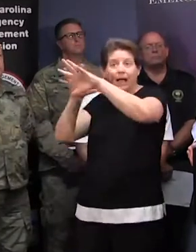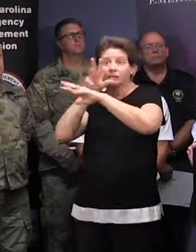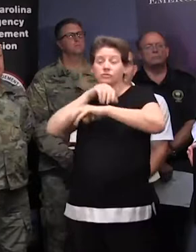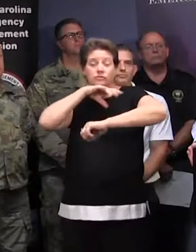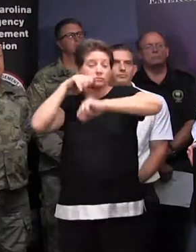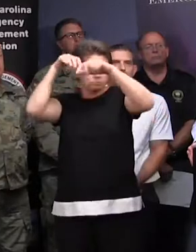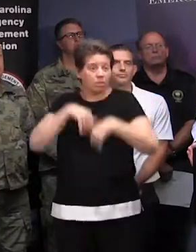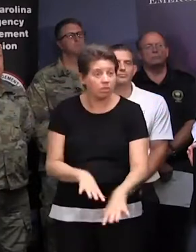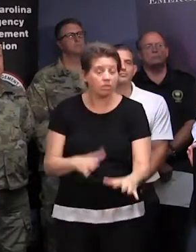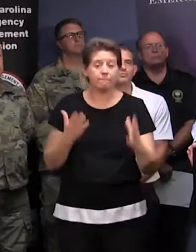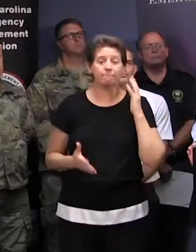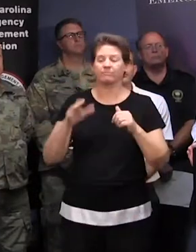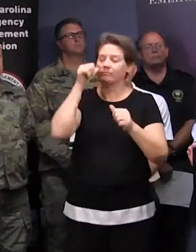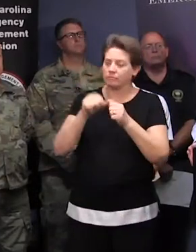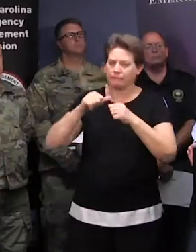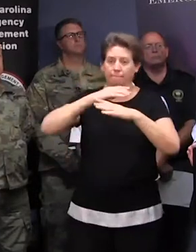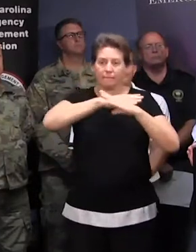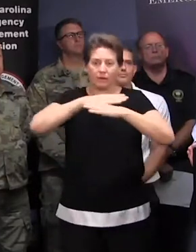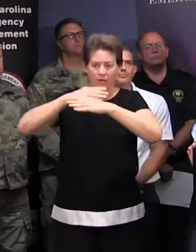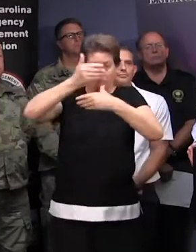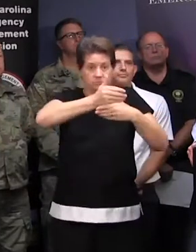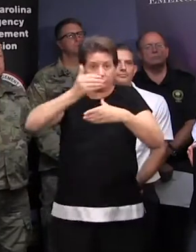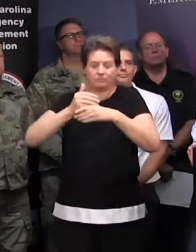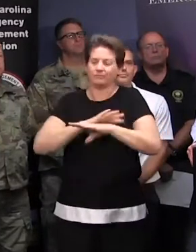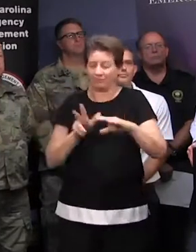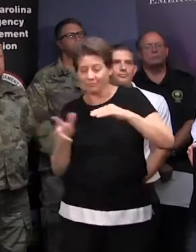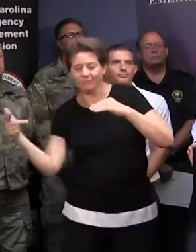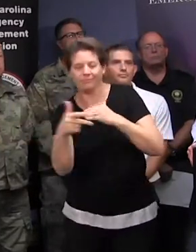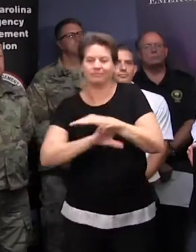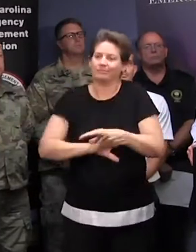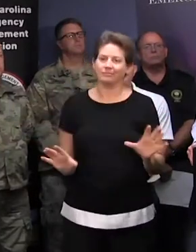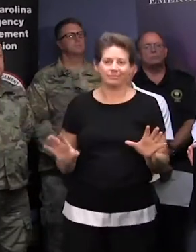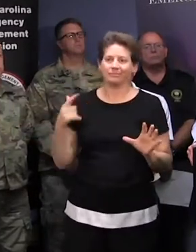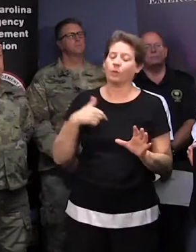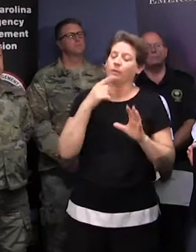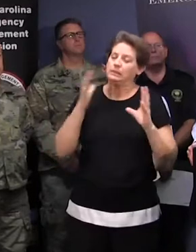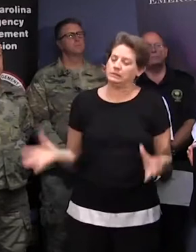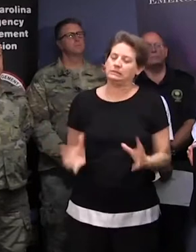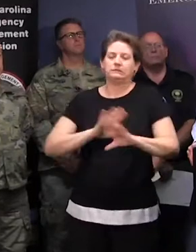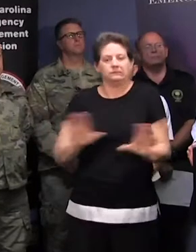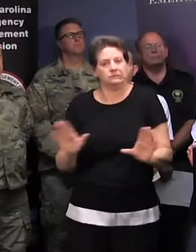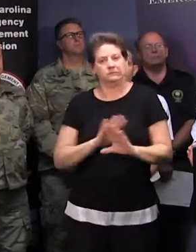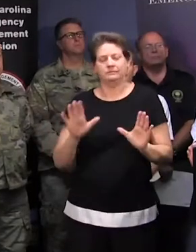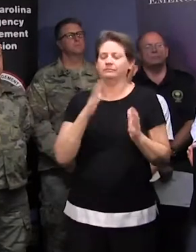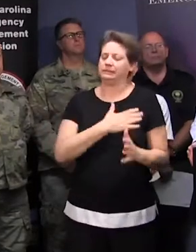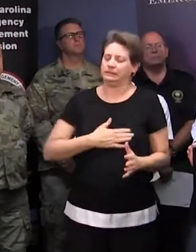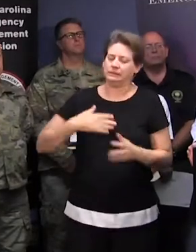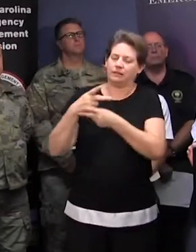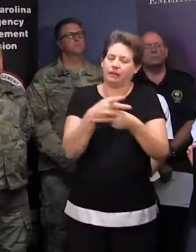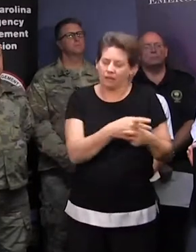not drive around the barricades. These are the same mornings and urgings we've been doing throughout. Be careful. Be smart.